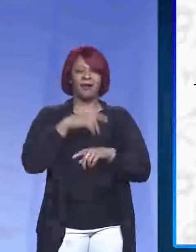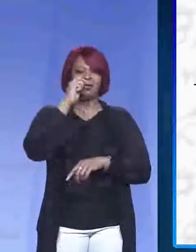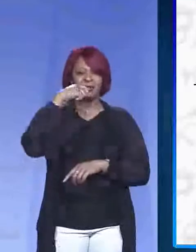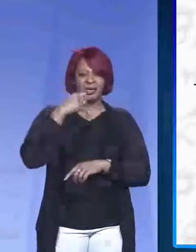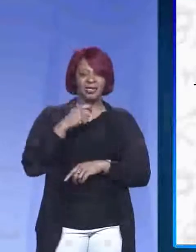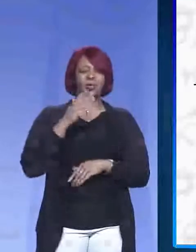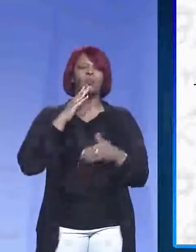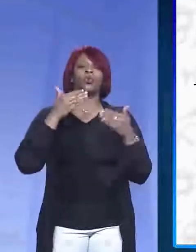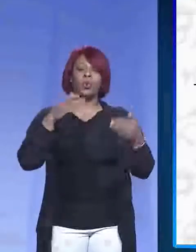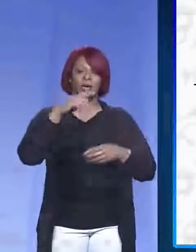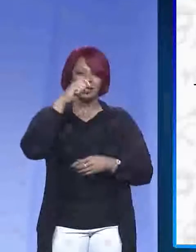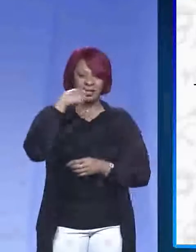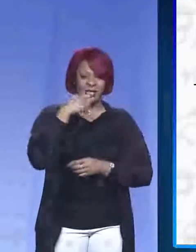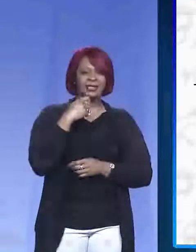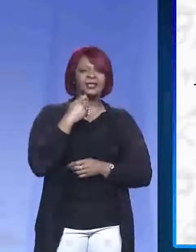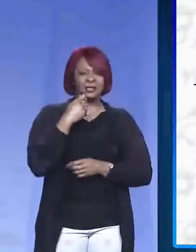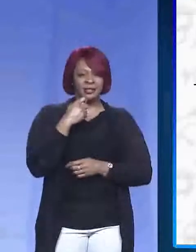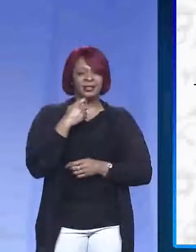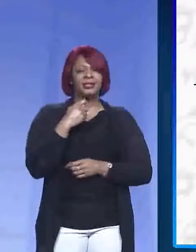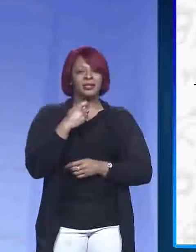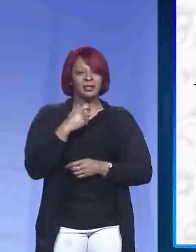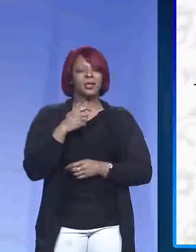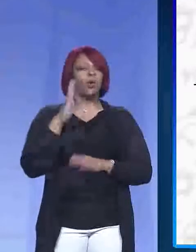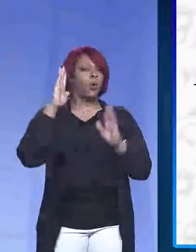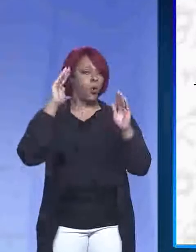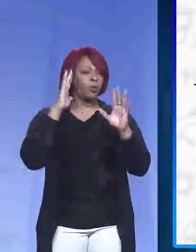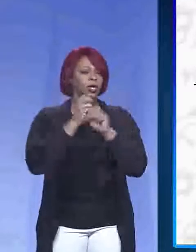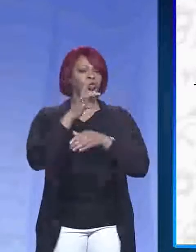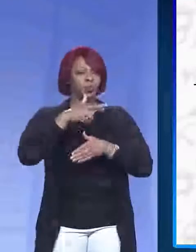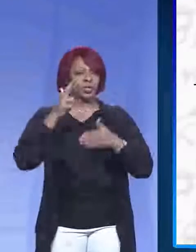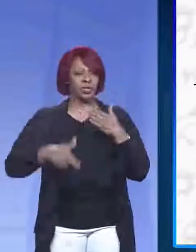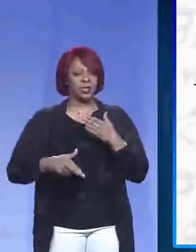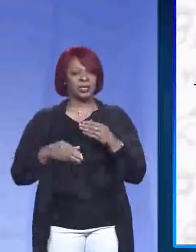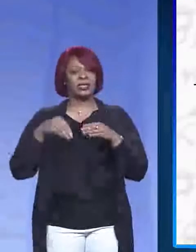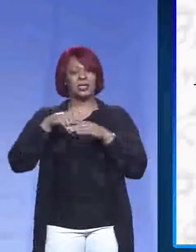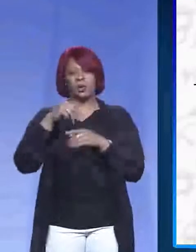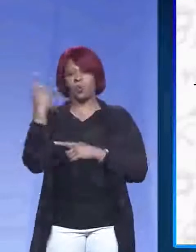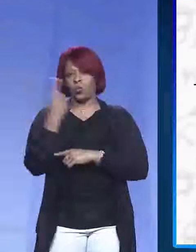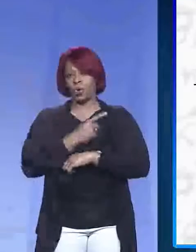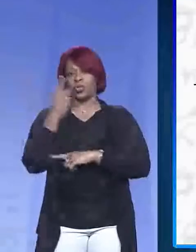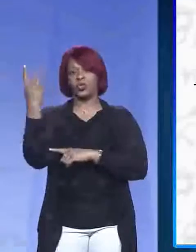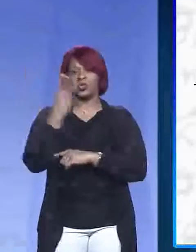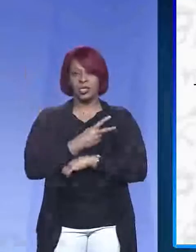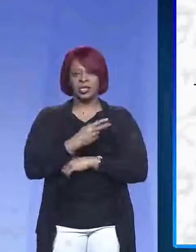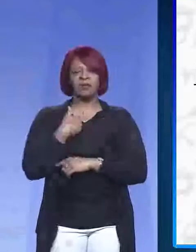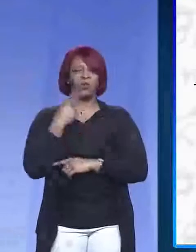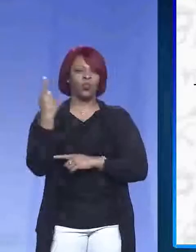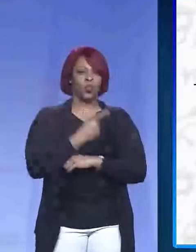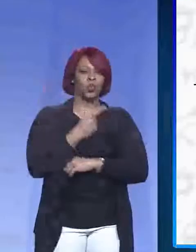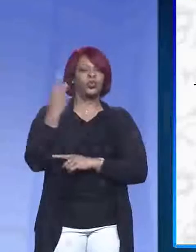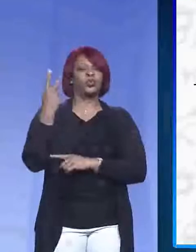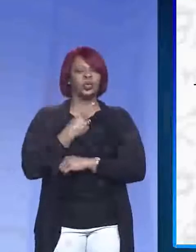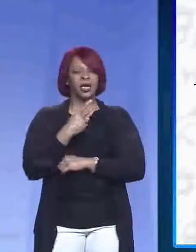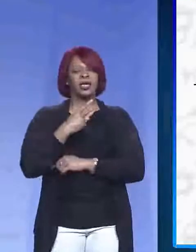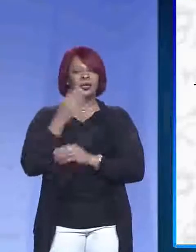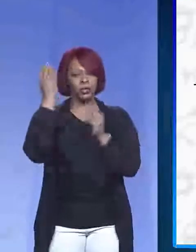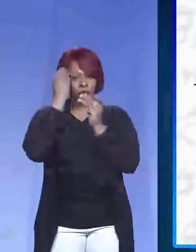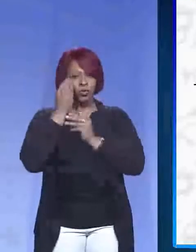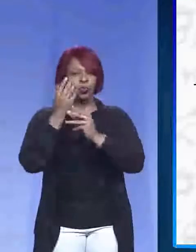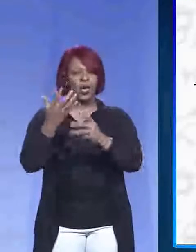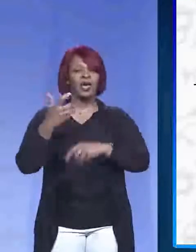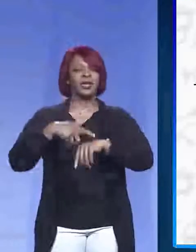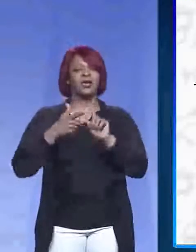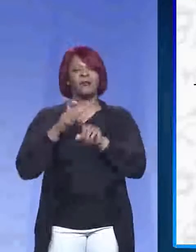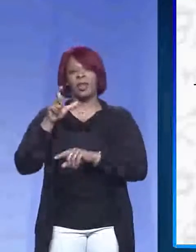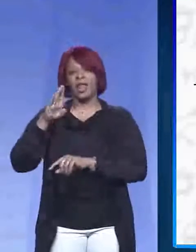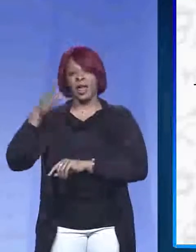you will be tested, and we'll hopefully get your results back in one to two days. We're having a one to two day turnaround time from the